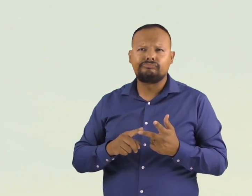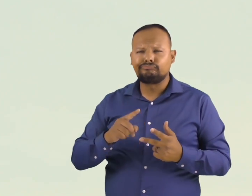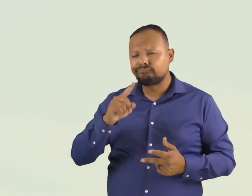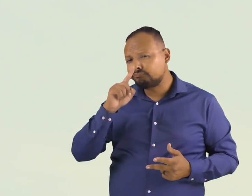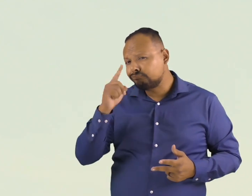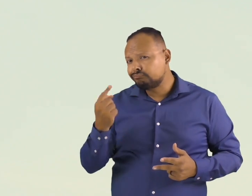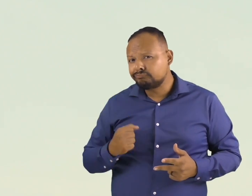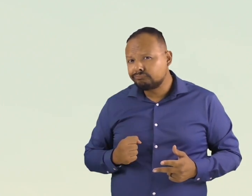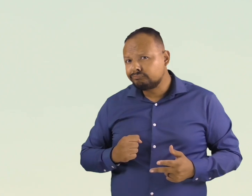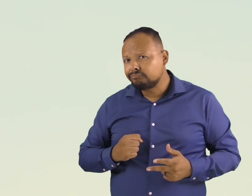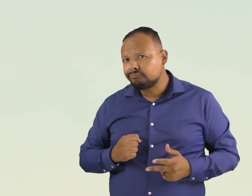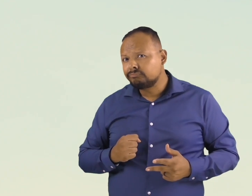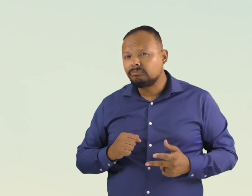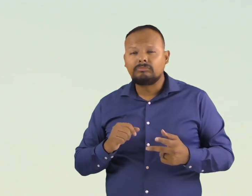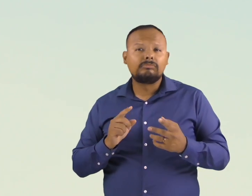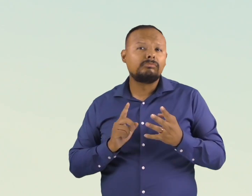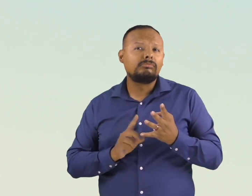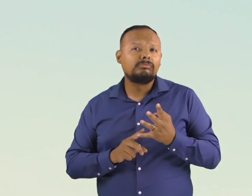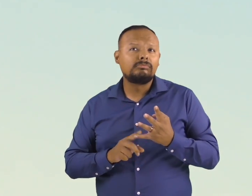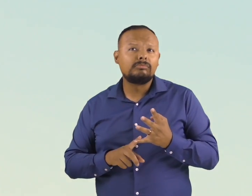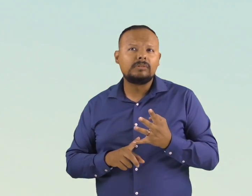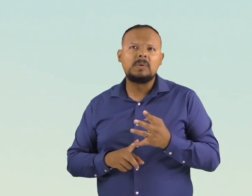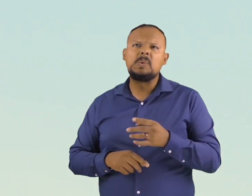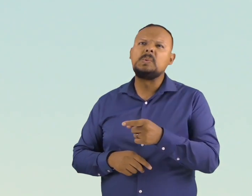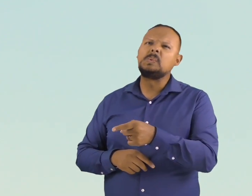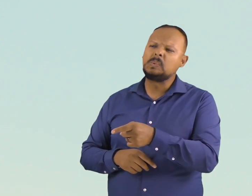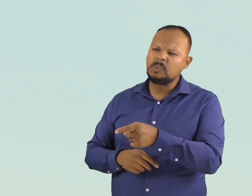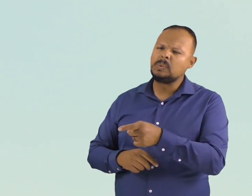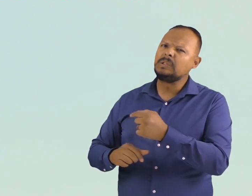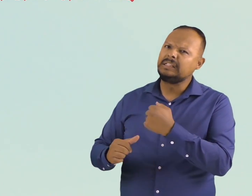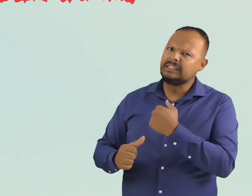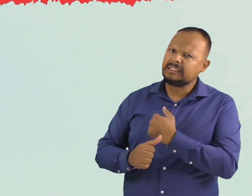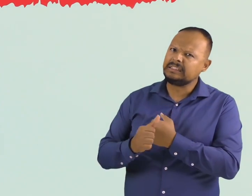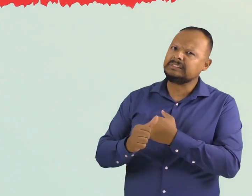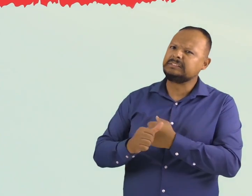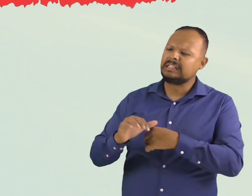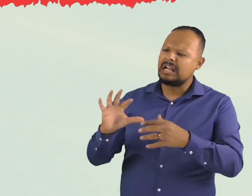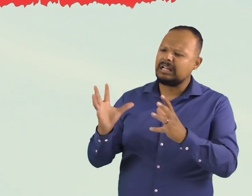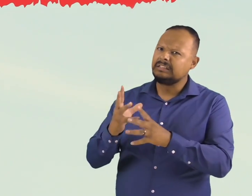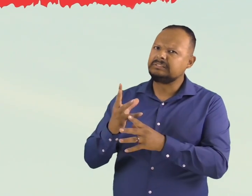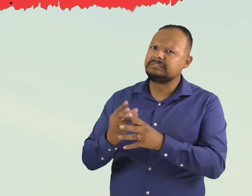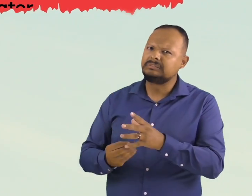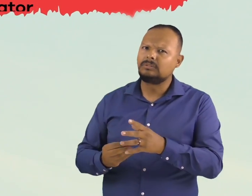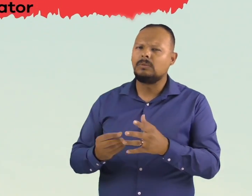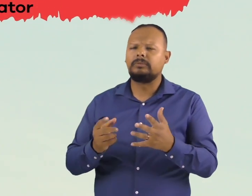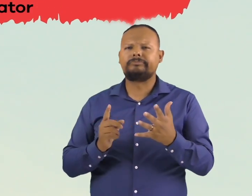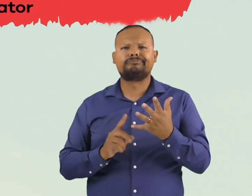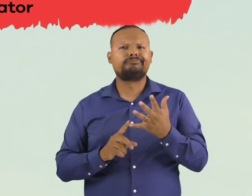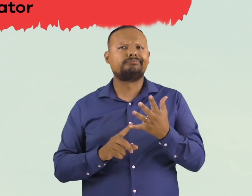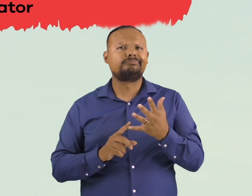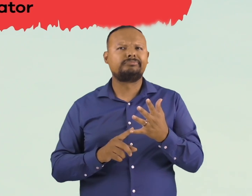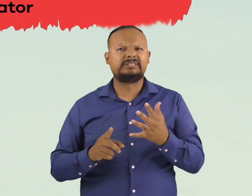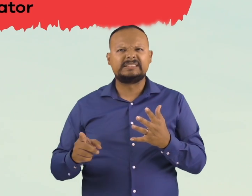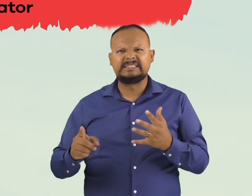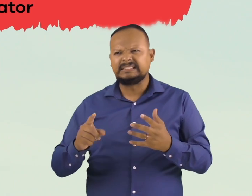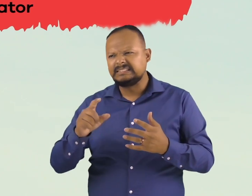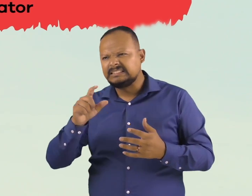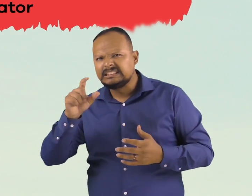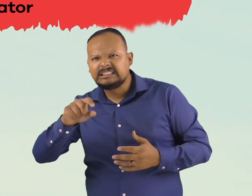Aggressive C. Dull D. Endangered E. Predator The answer